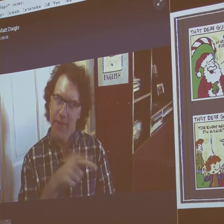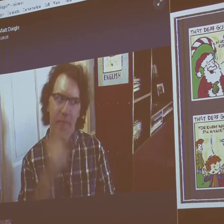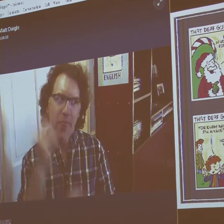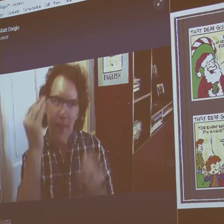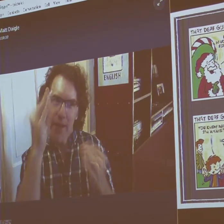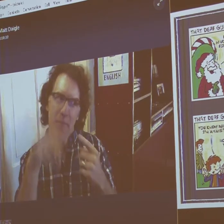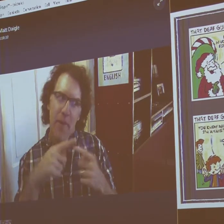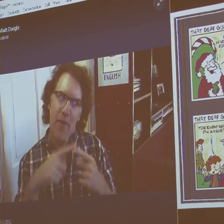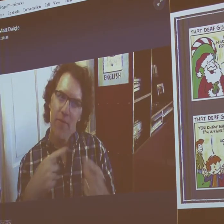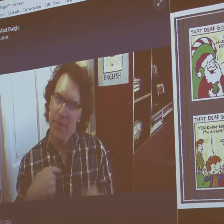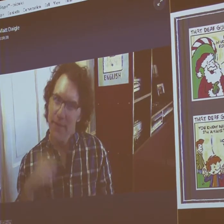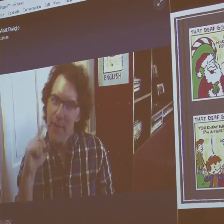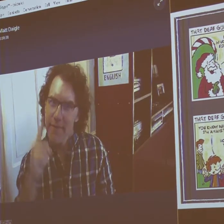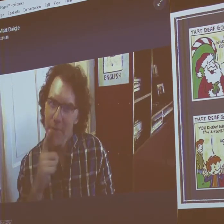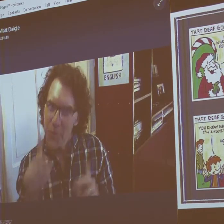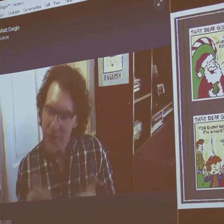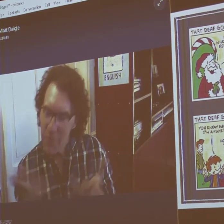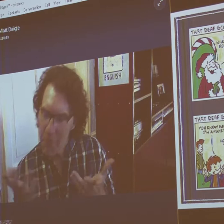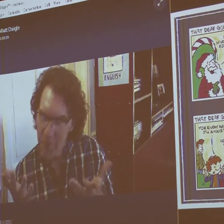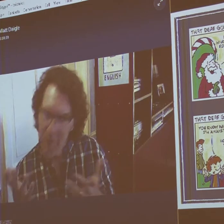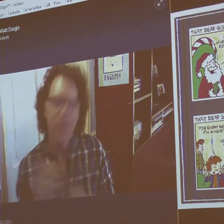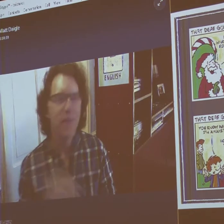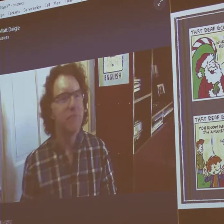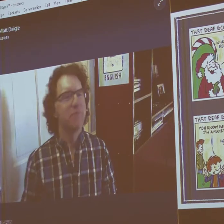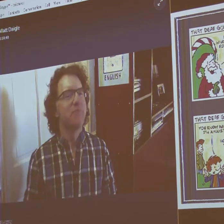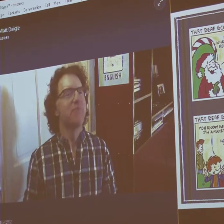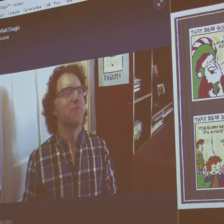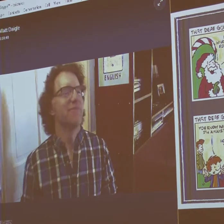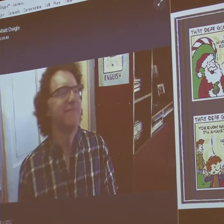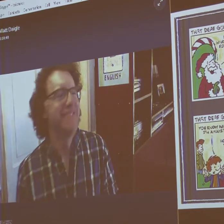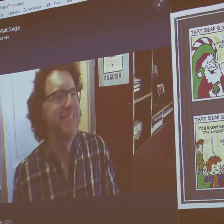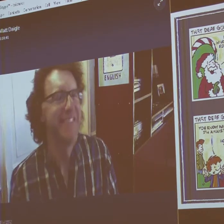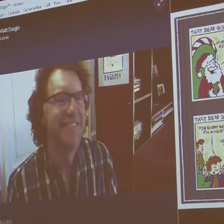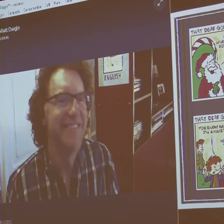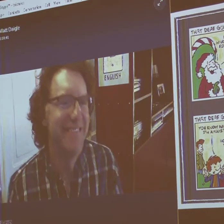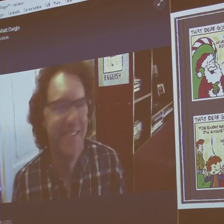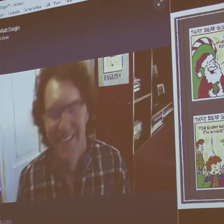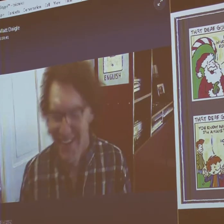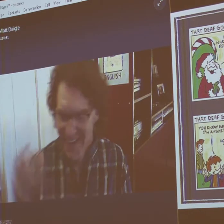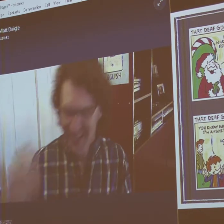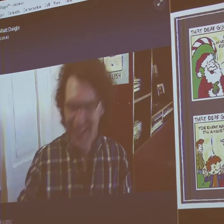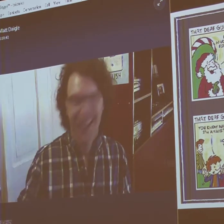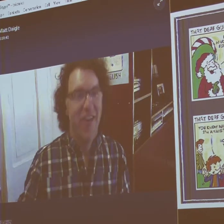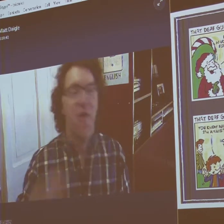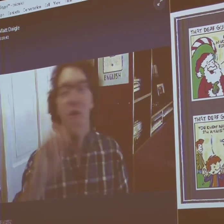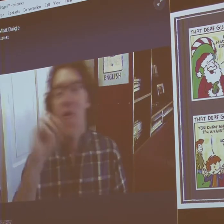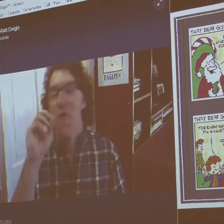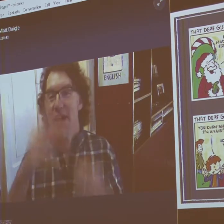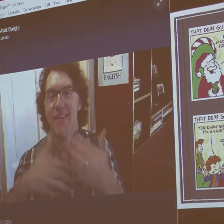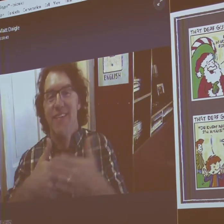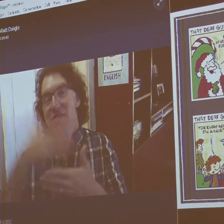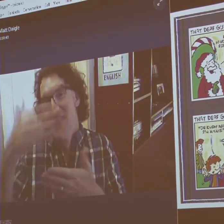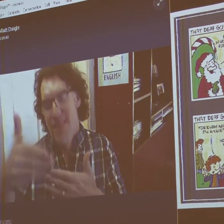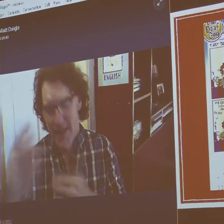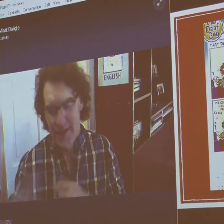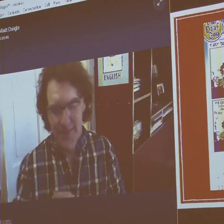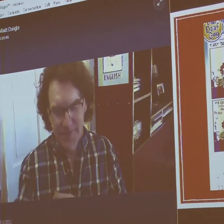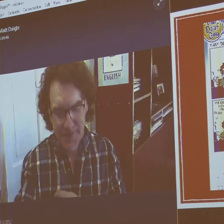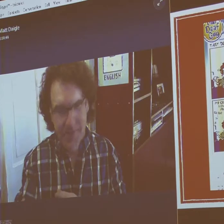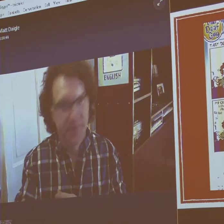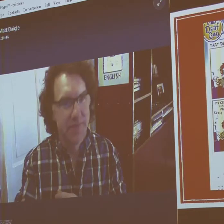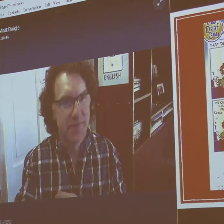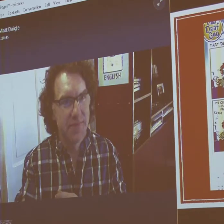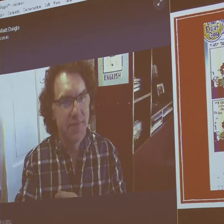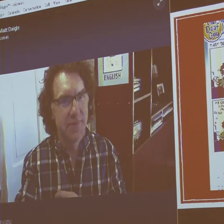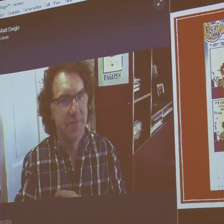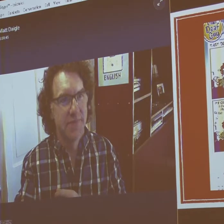it's very nice of our CODA to think of the deaf, his deaf father, of course. Okay, now